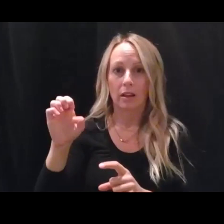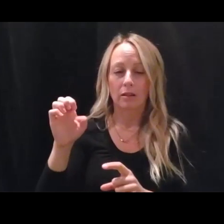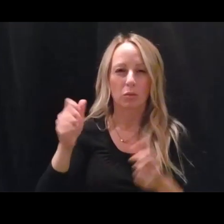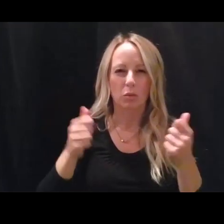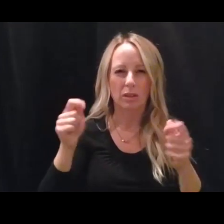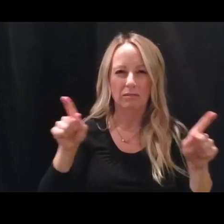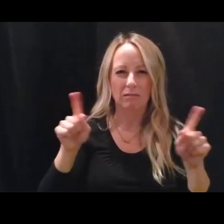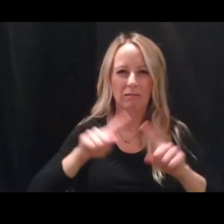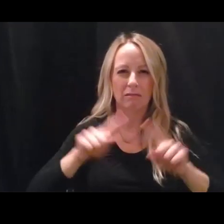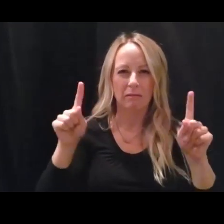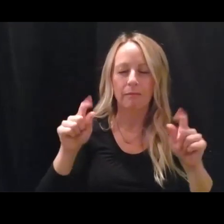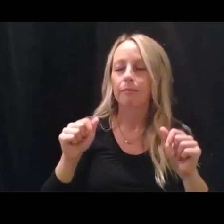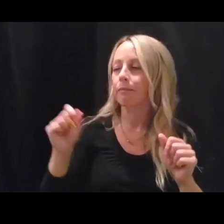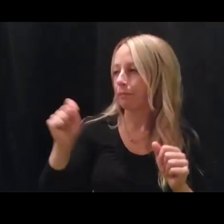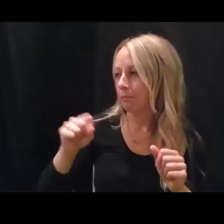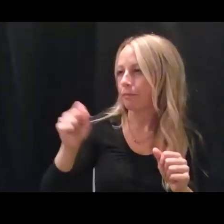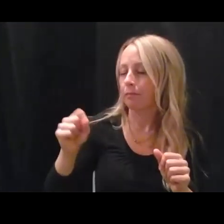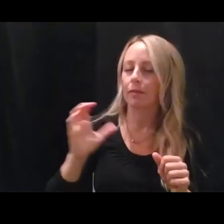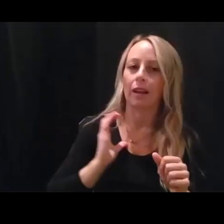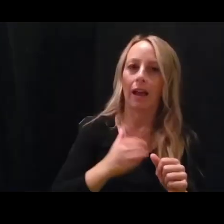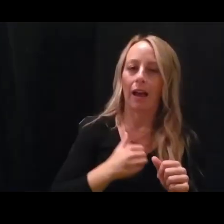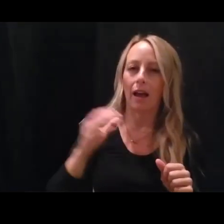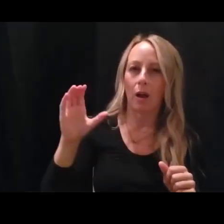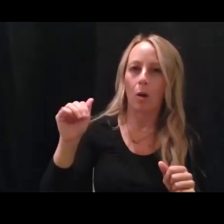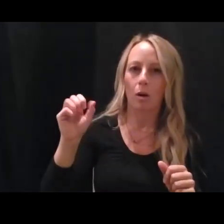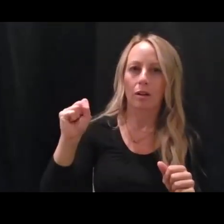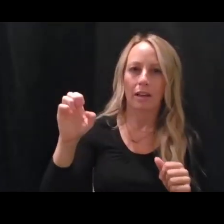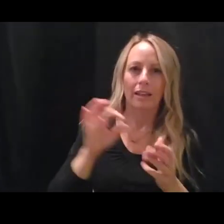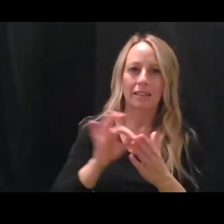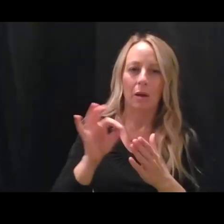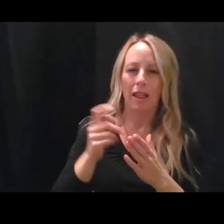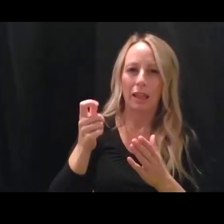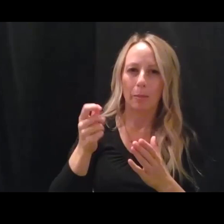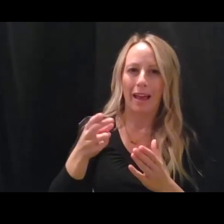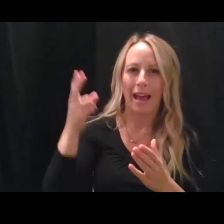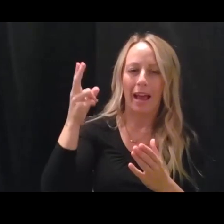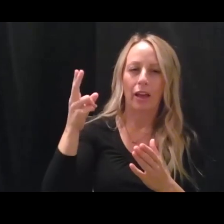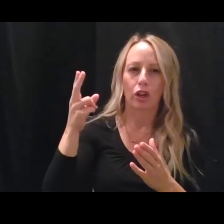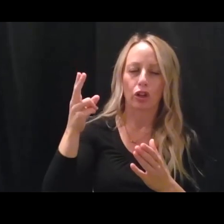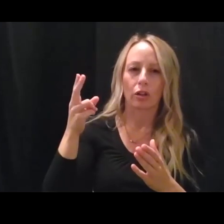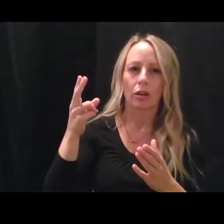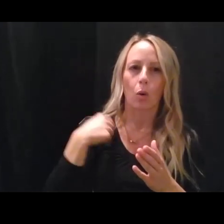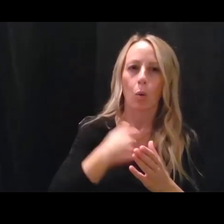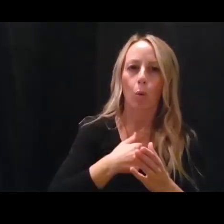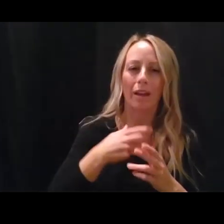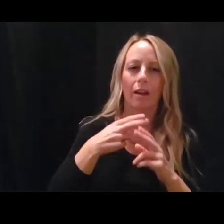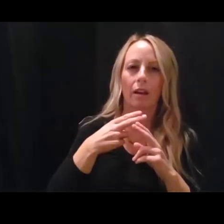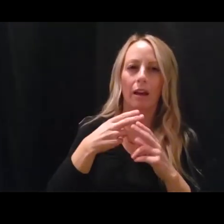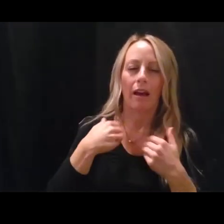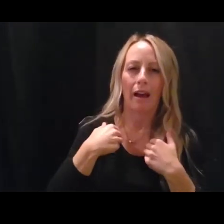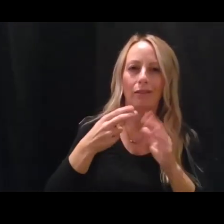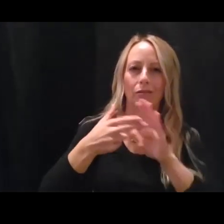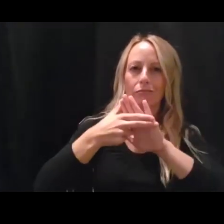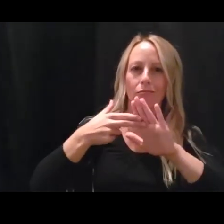in our case counts, which are a little higher than what you get from the state, we include what are called epidemiologically linked